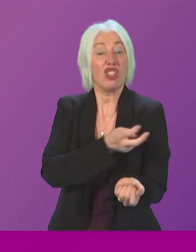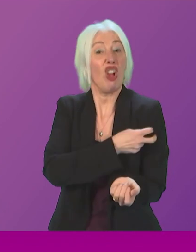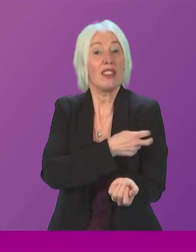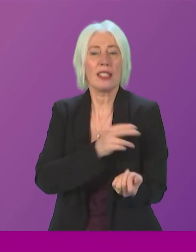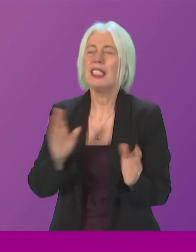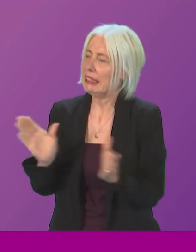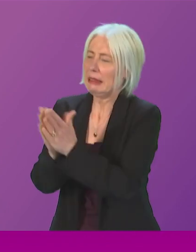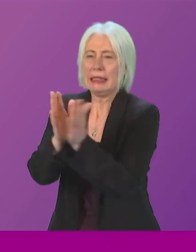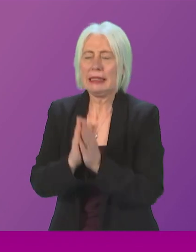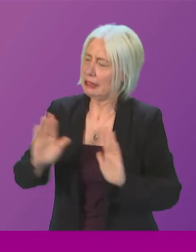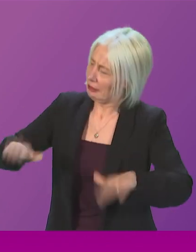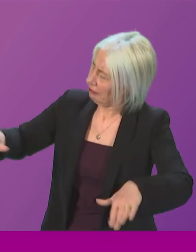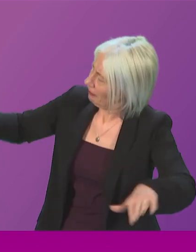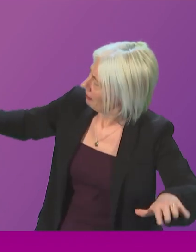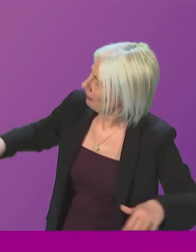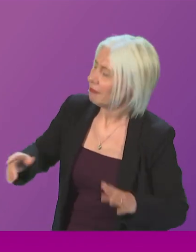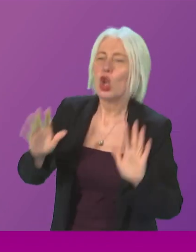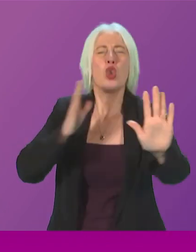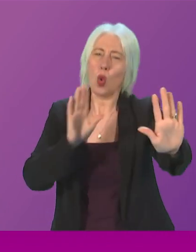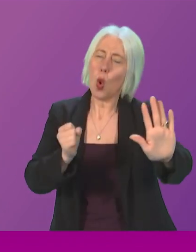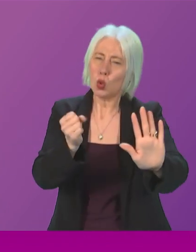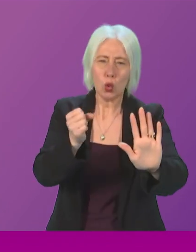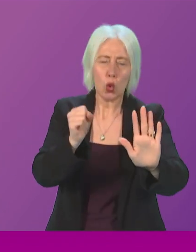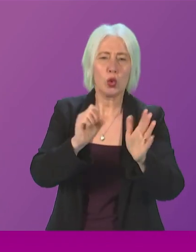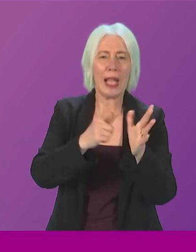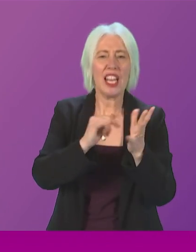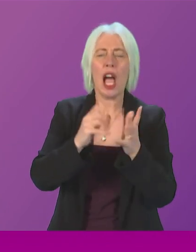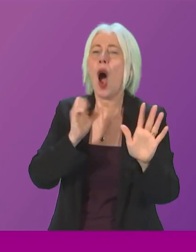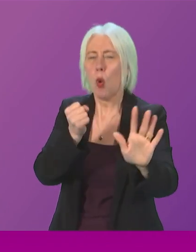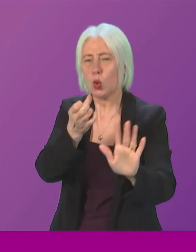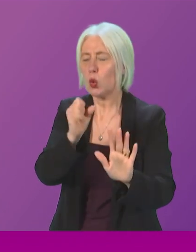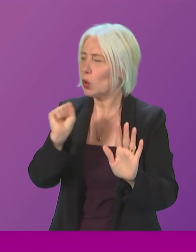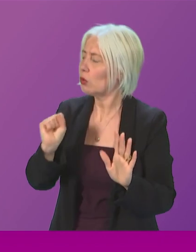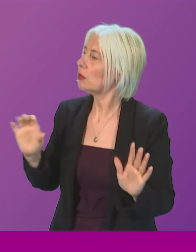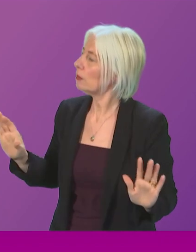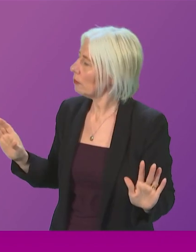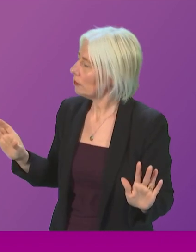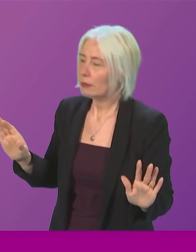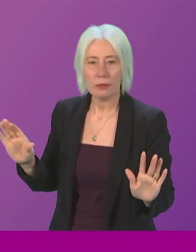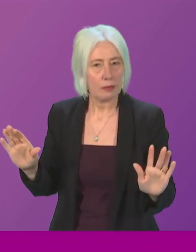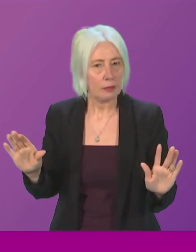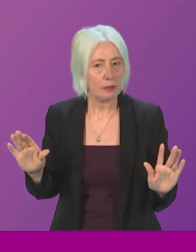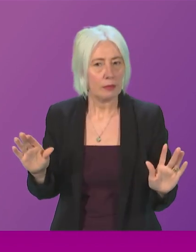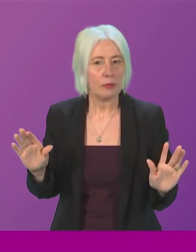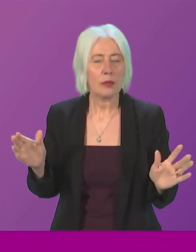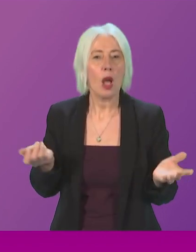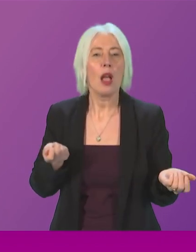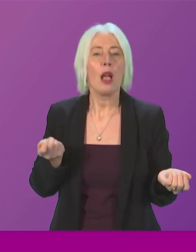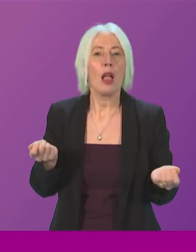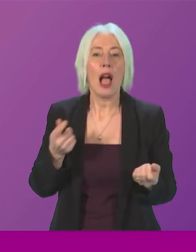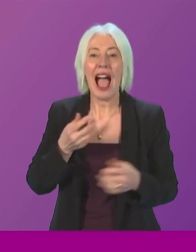Thank you. There you have it, the lady officer. I'm Mr Sarwar. can't answer the question. Mr Sarwar. We have